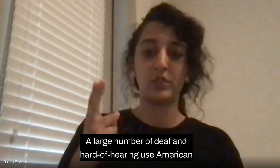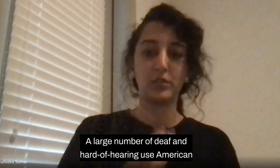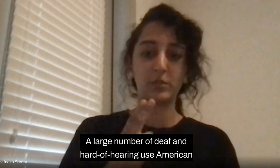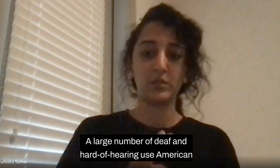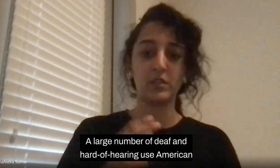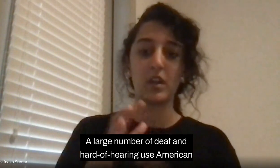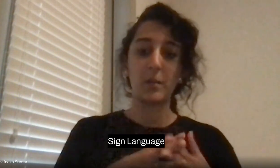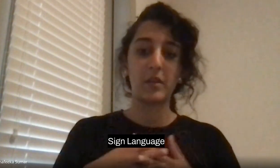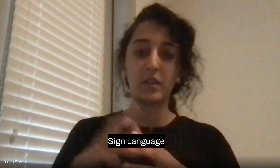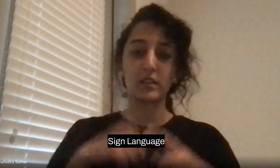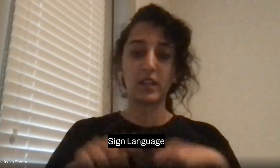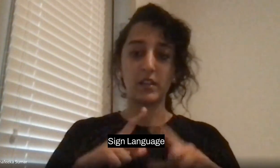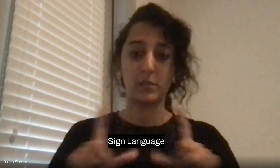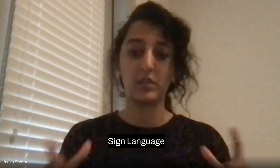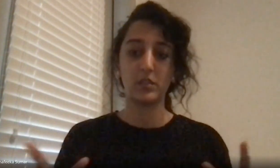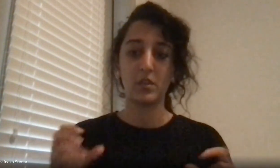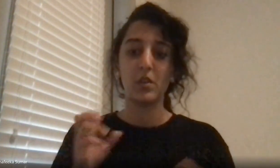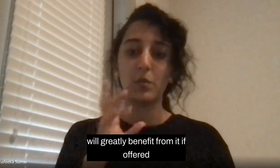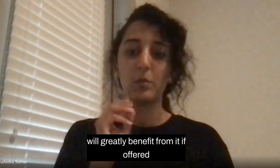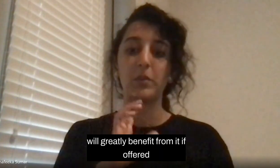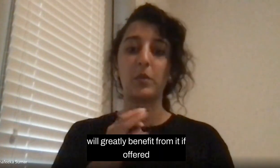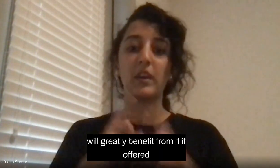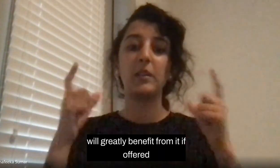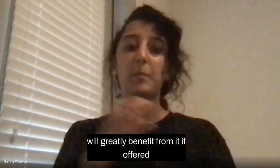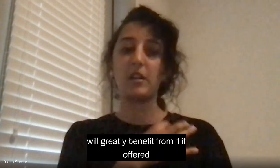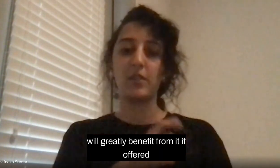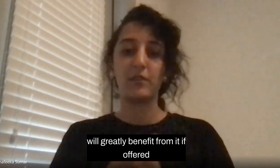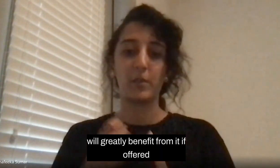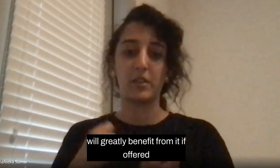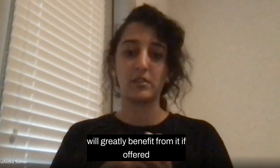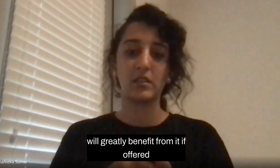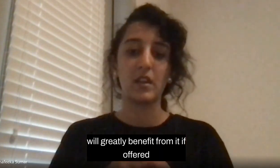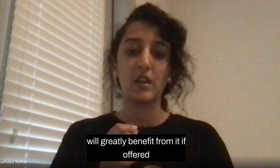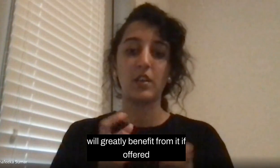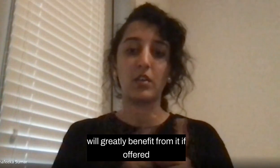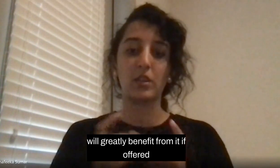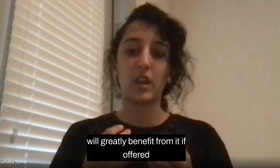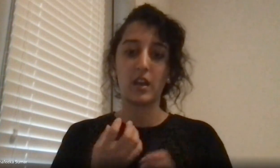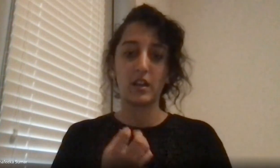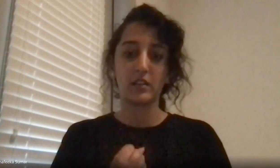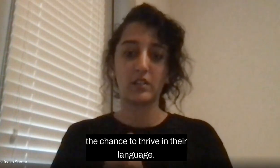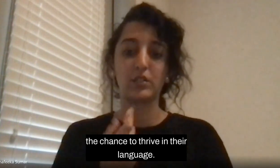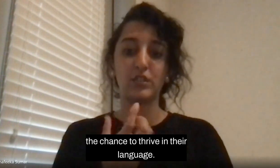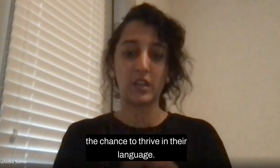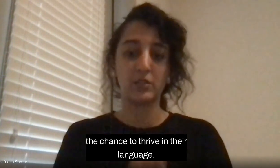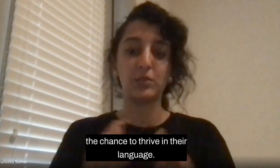use America sign language will be greatly benefit from it. And they also got the chance to